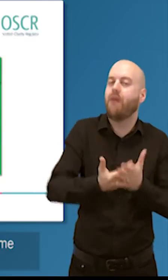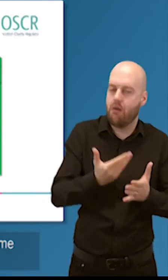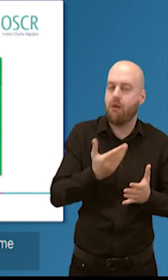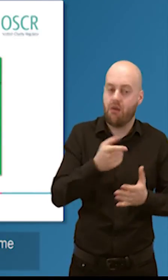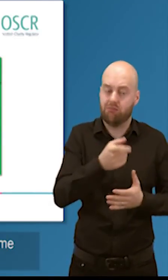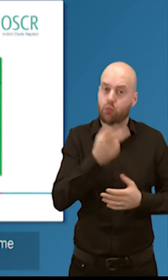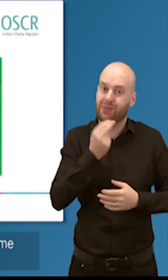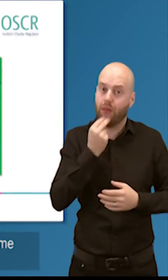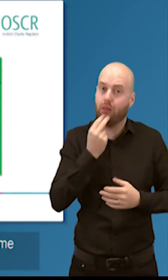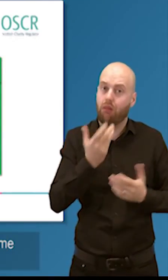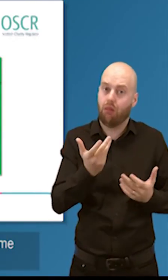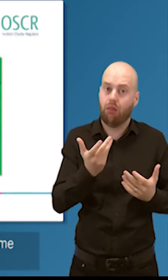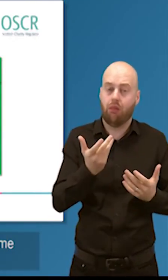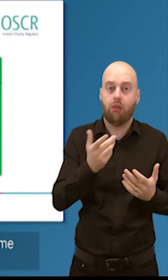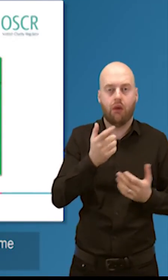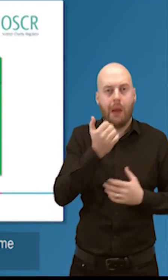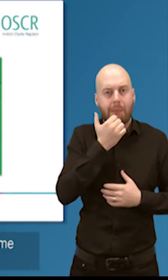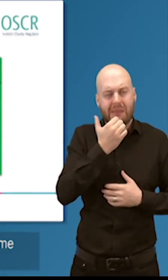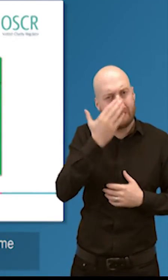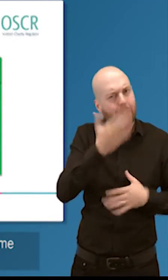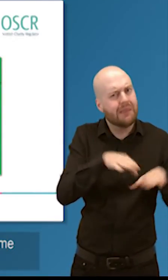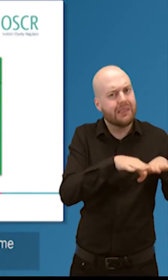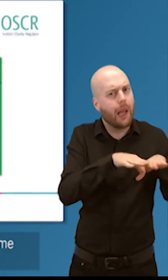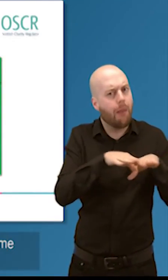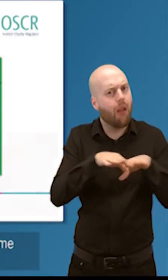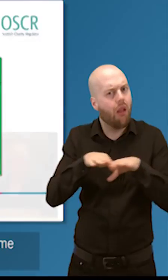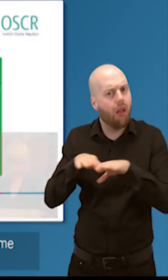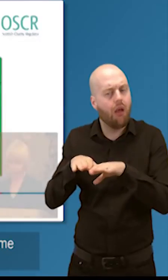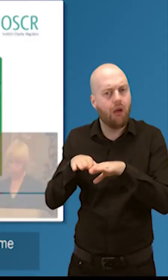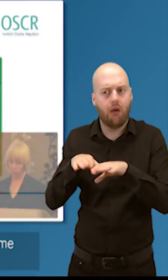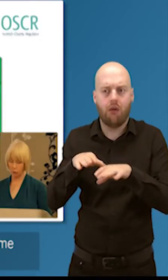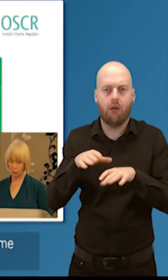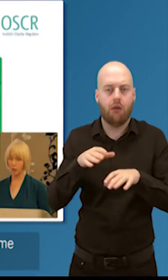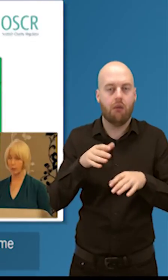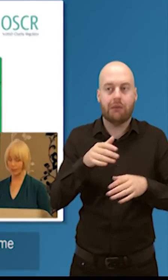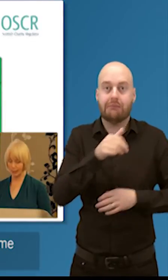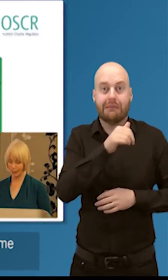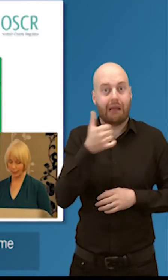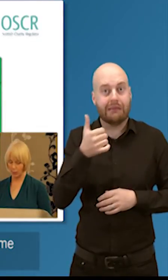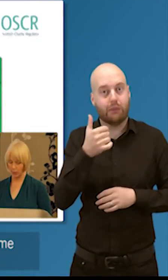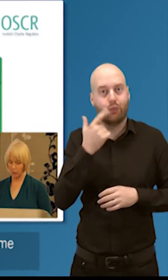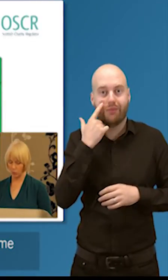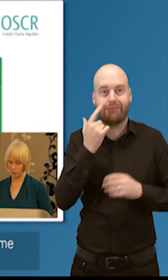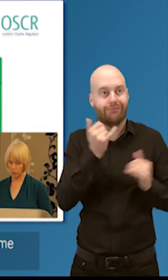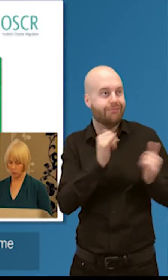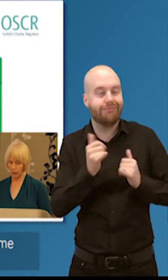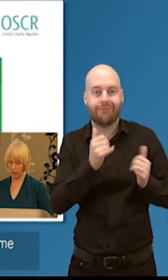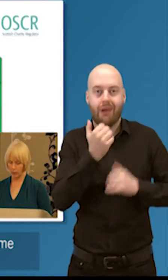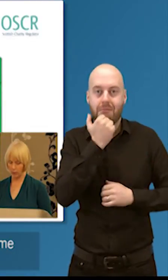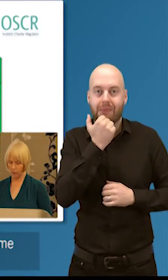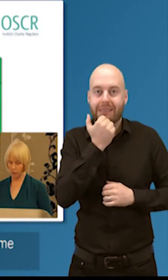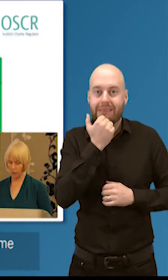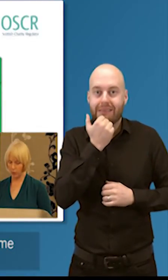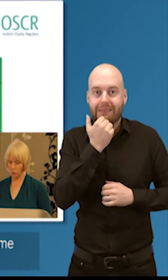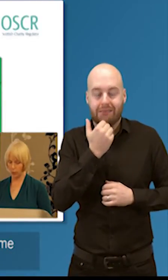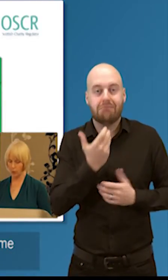most part, but it's quite nice to have a look at some of these. Of course, the number that are joining